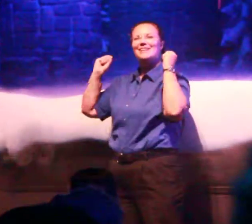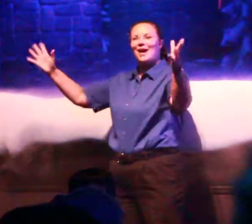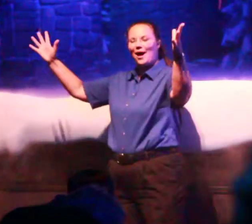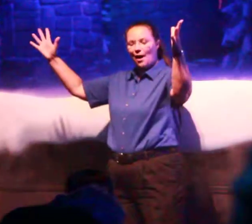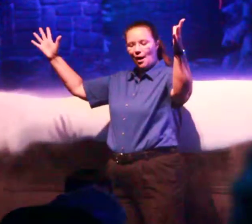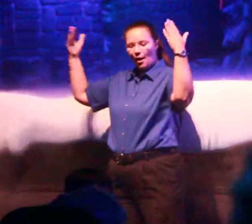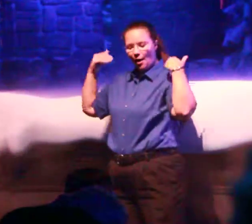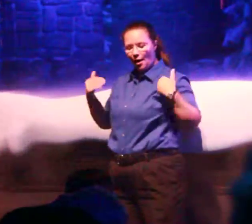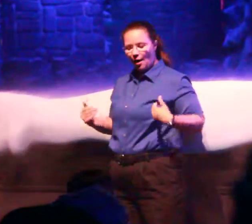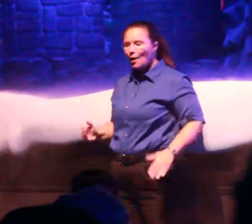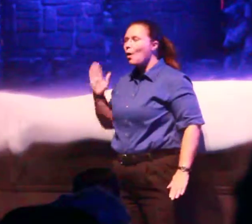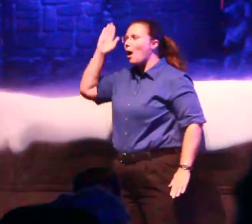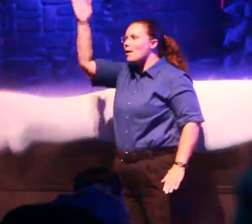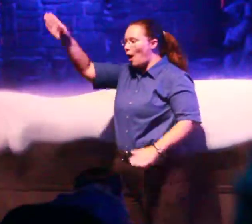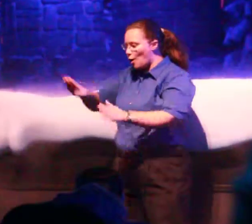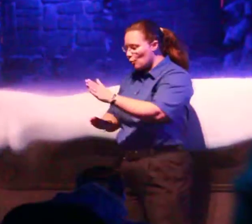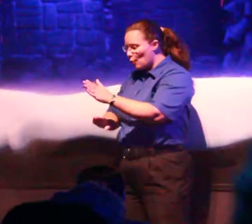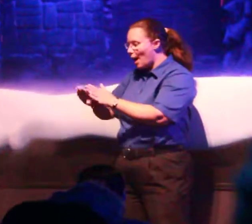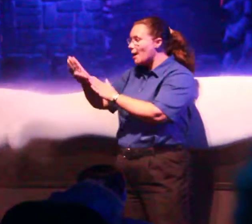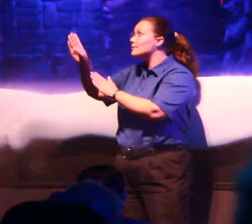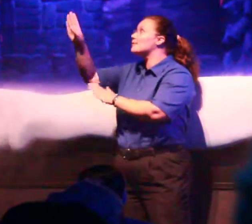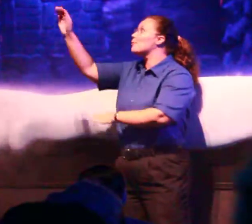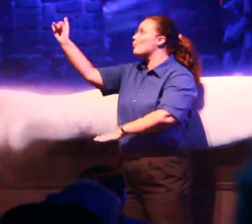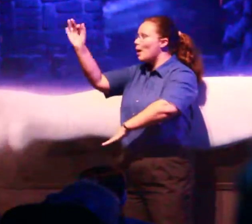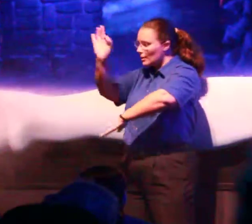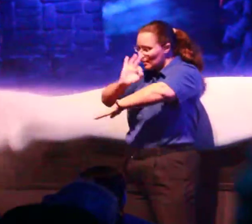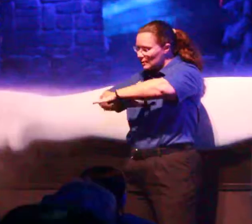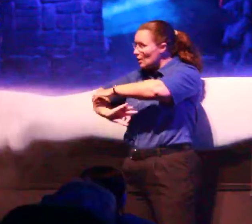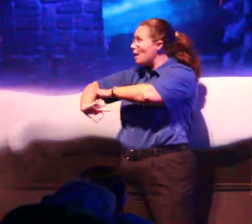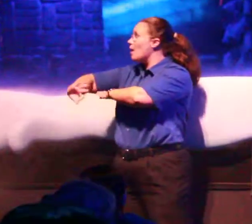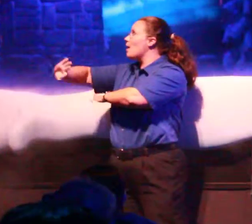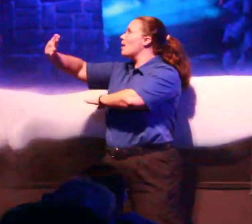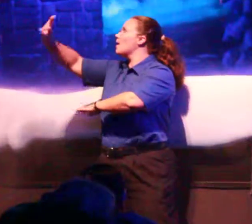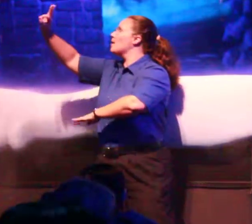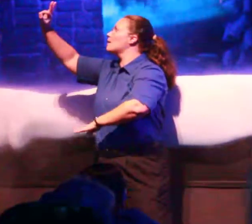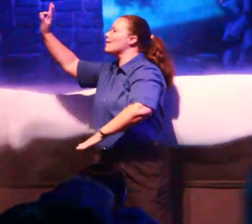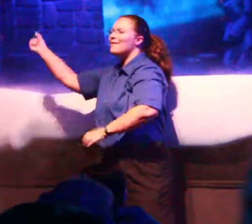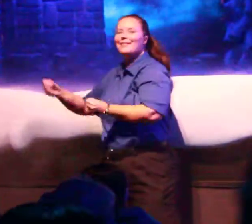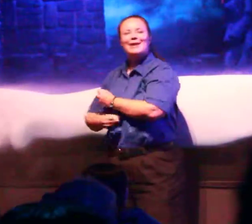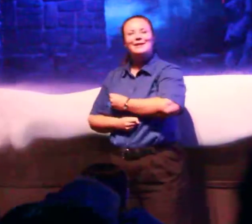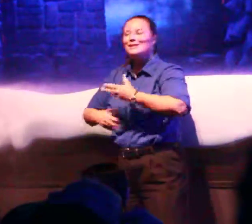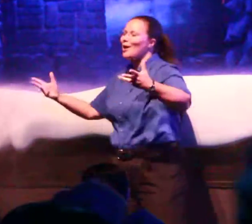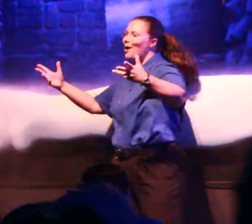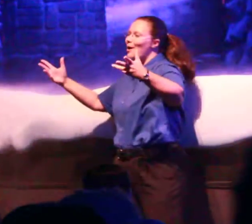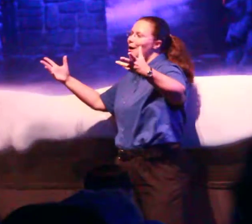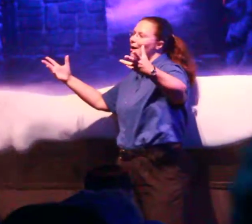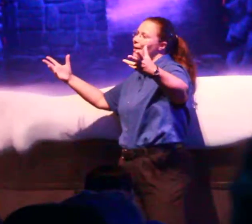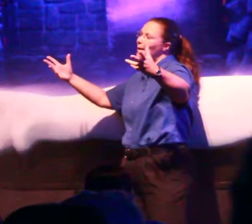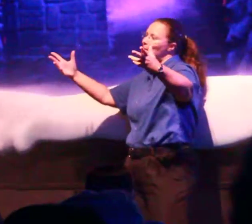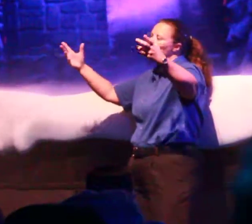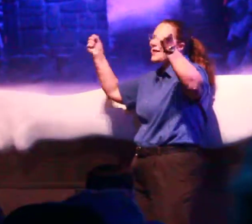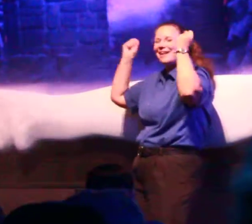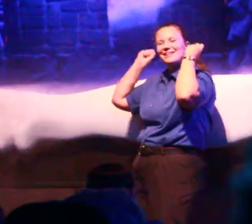go, now I'm going to break our door Let it go, let it